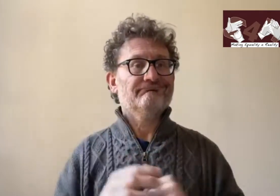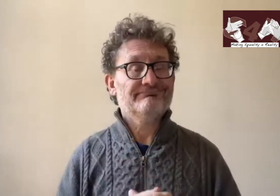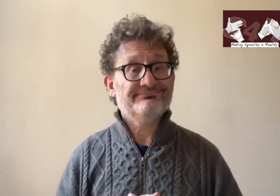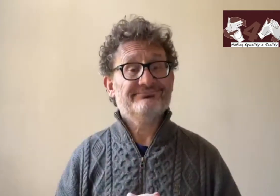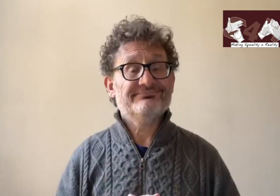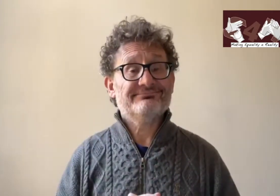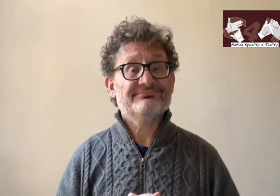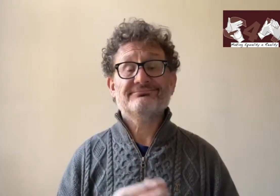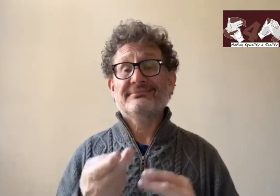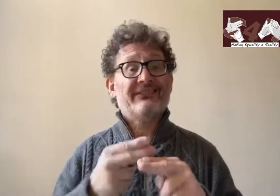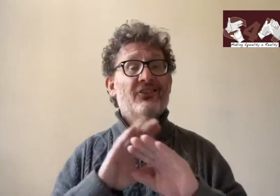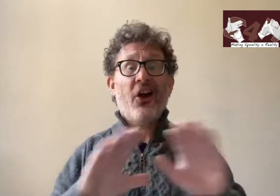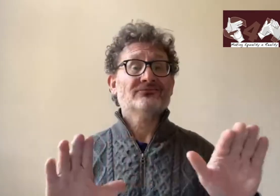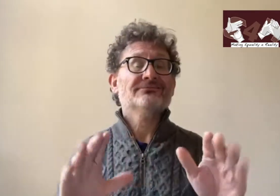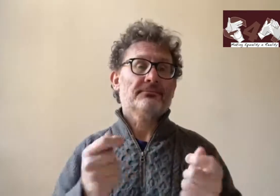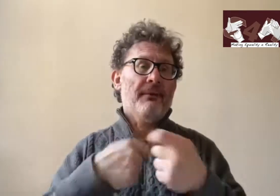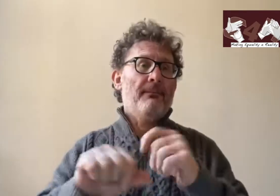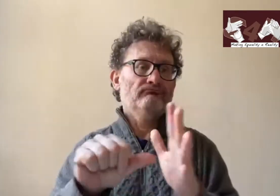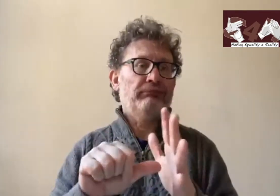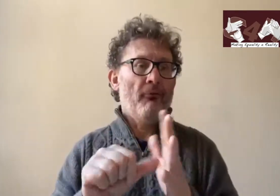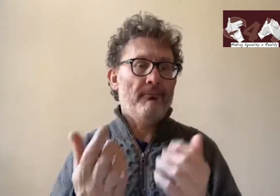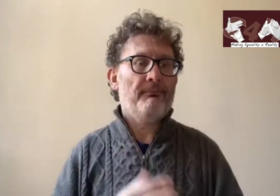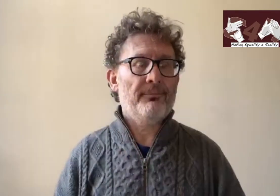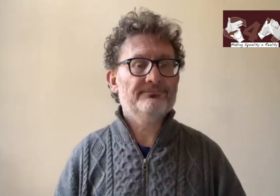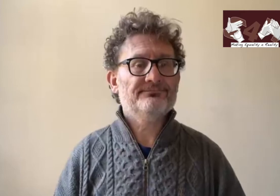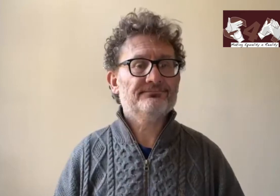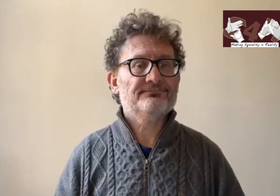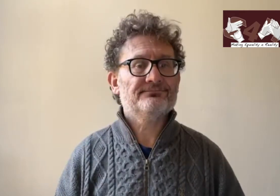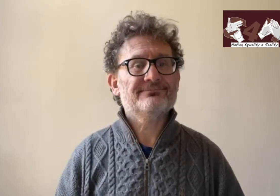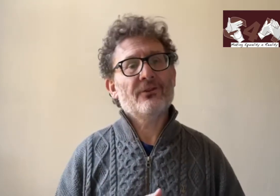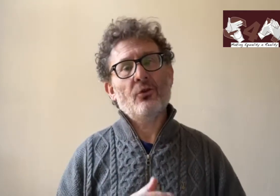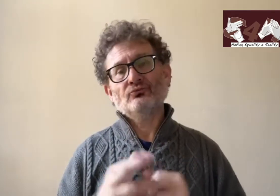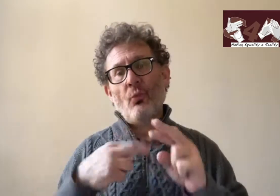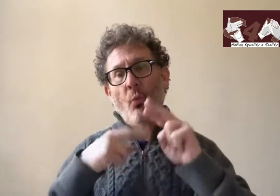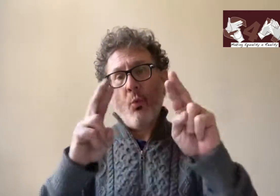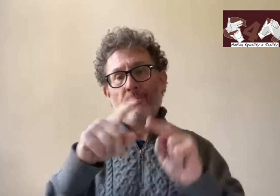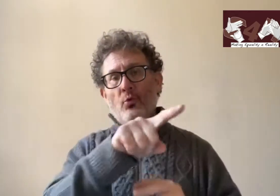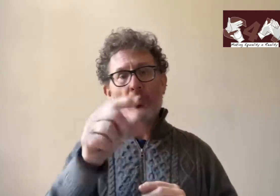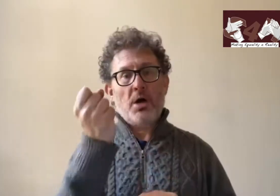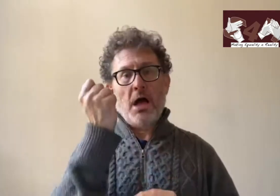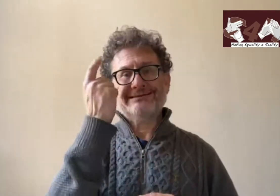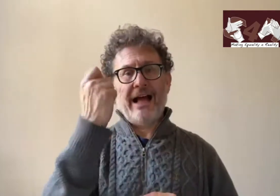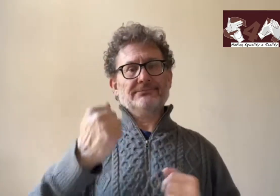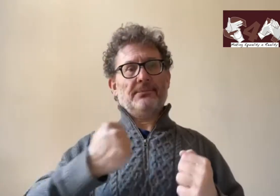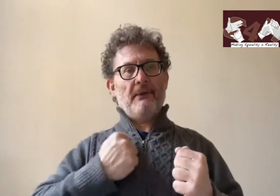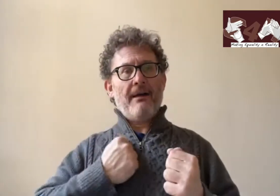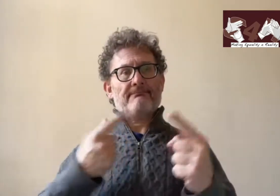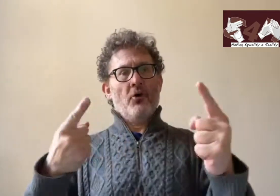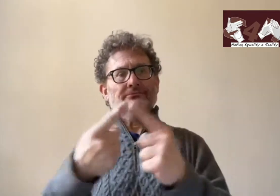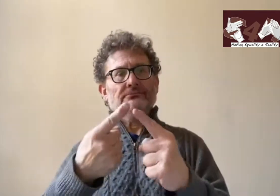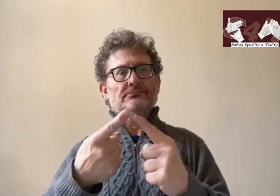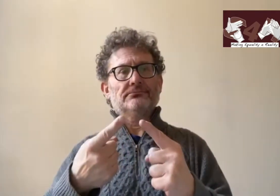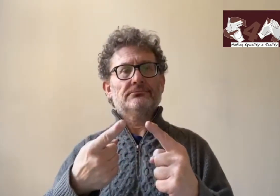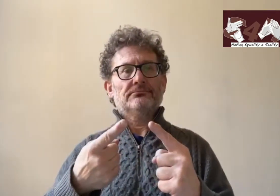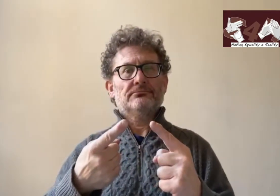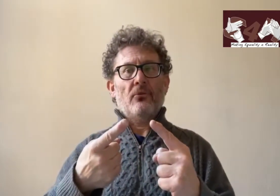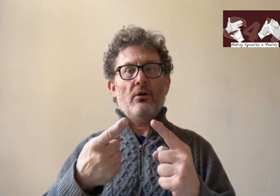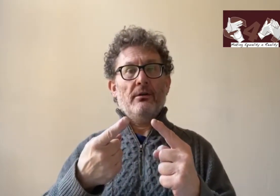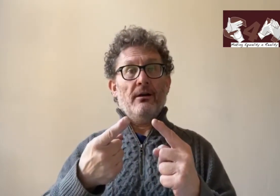return. If not you're gonna find real problems and so I'm hoping that you can understand my point in